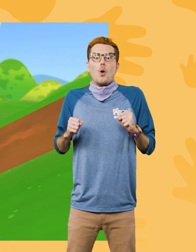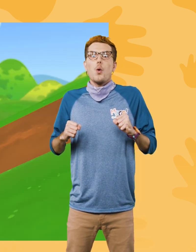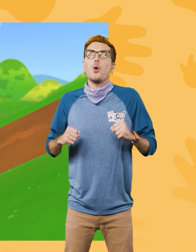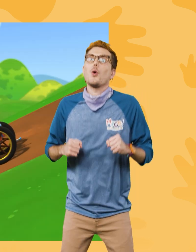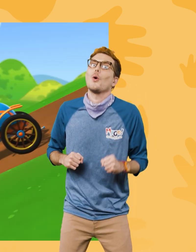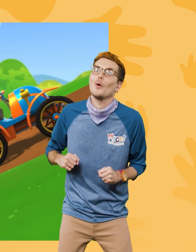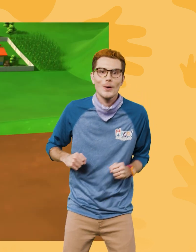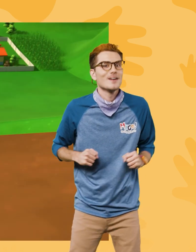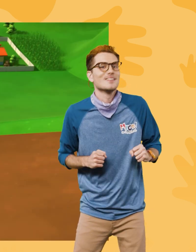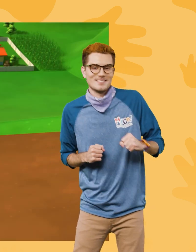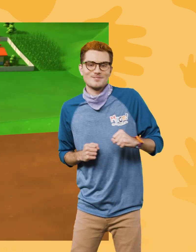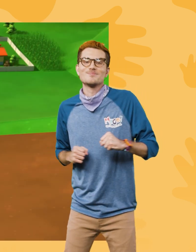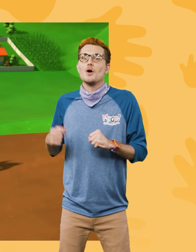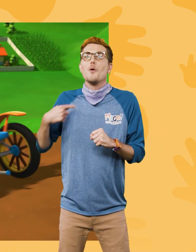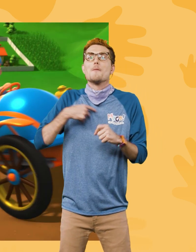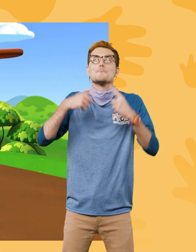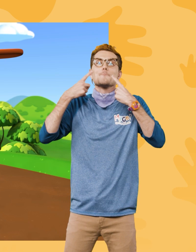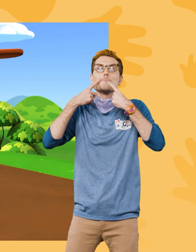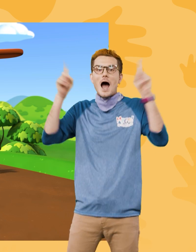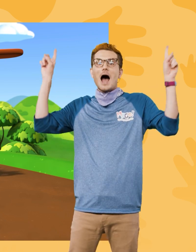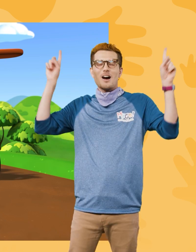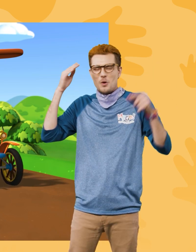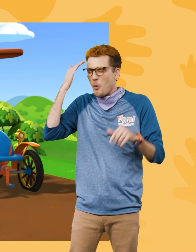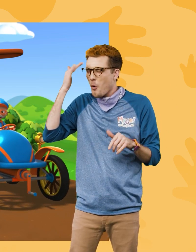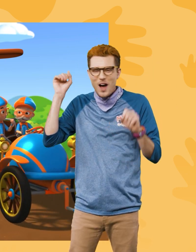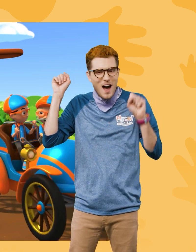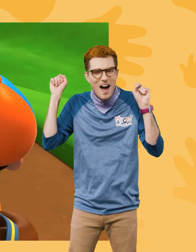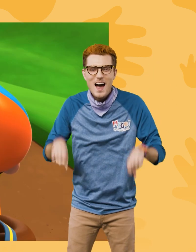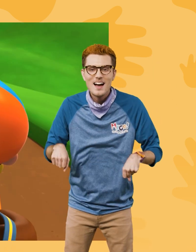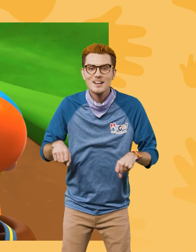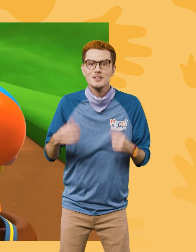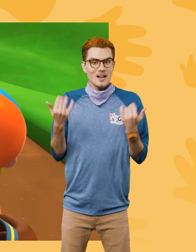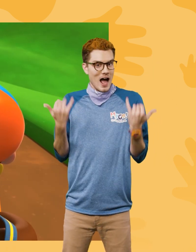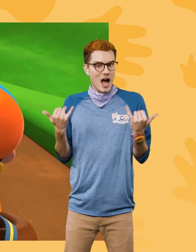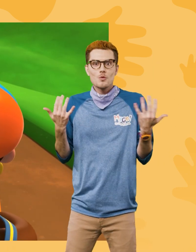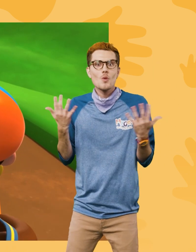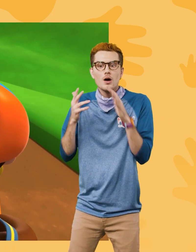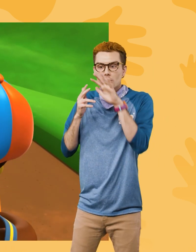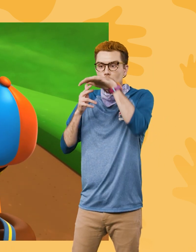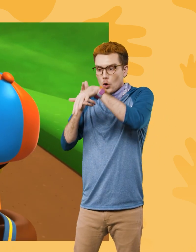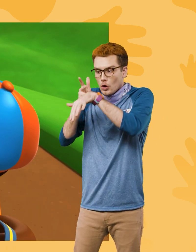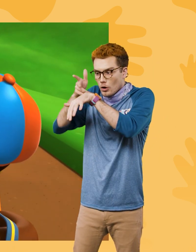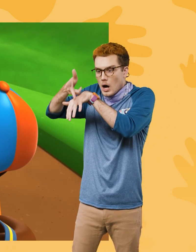Ha-ha! We made it! Knew we would! Now, down we go!